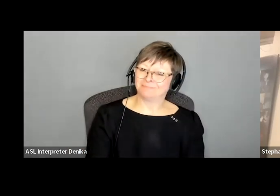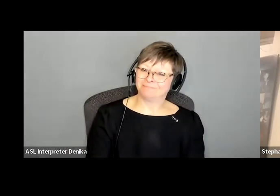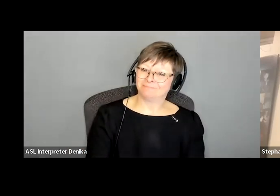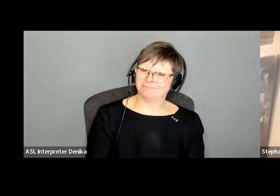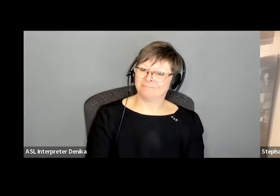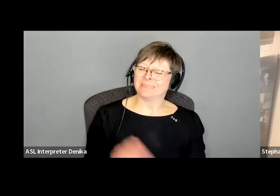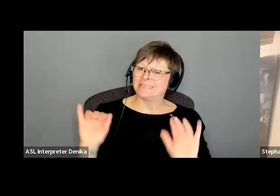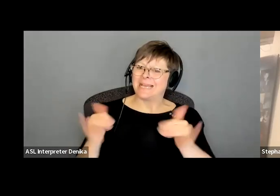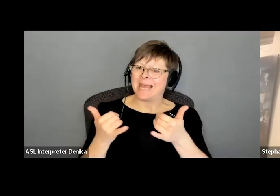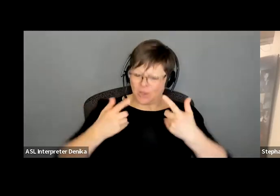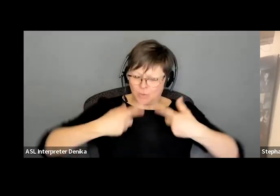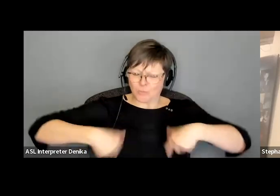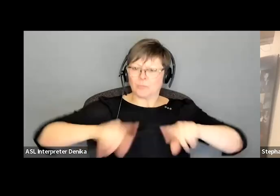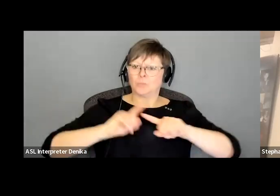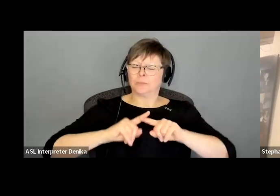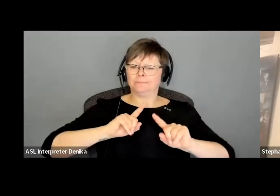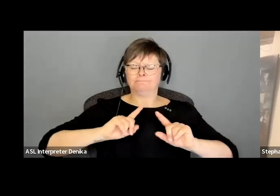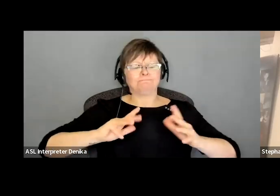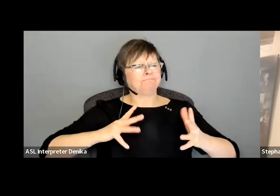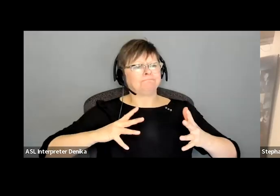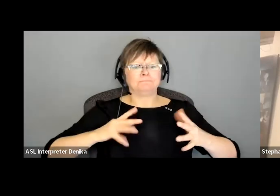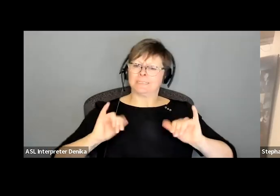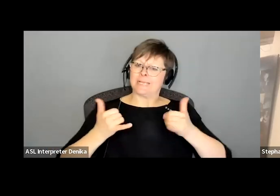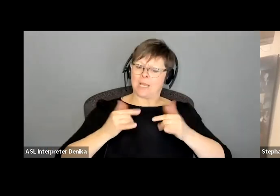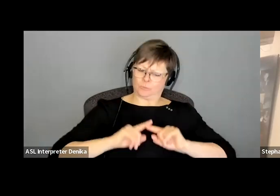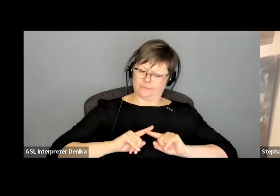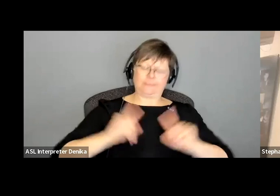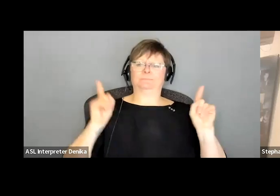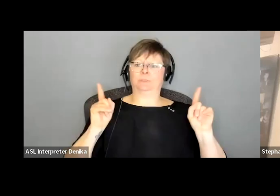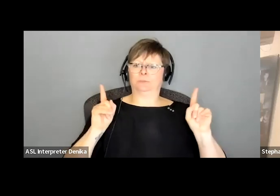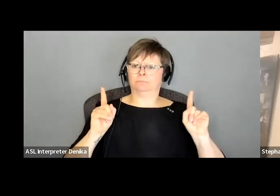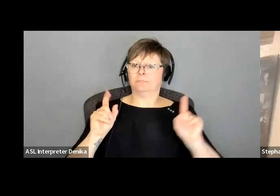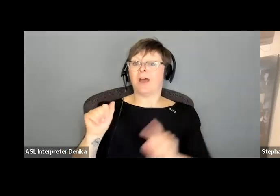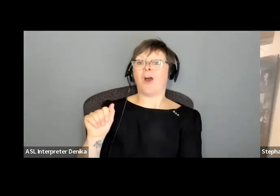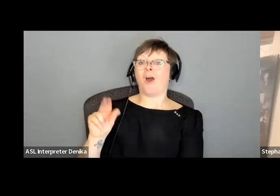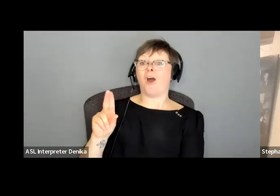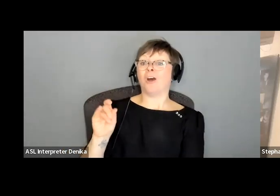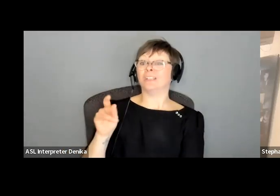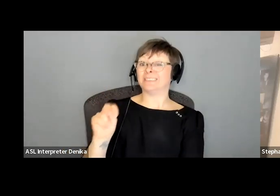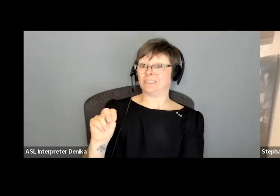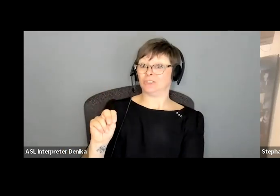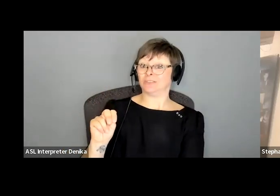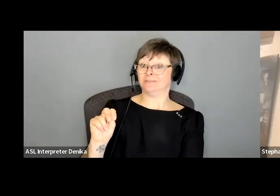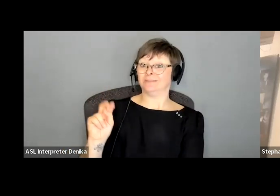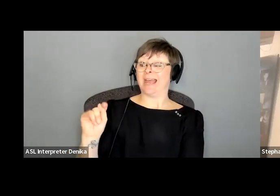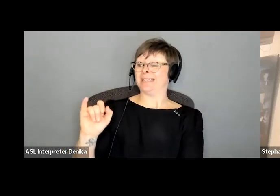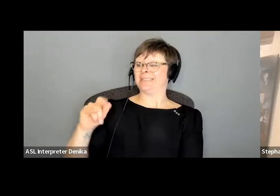out what makes uh an audition tape stand out to a casting person